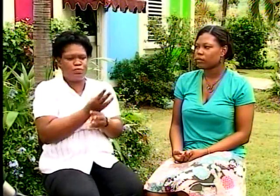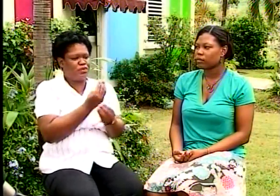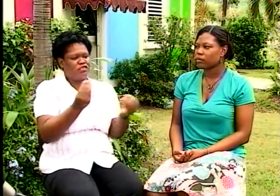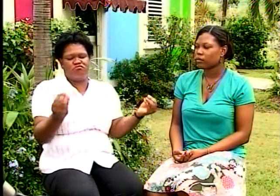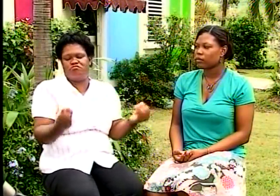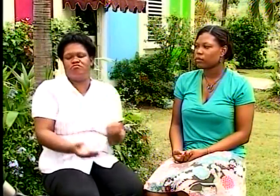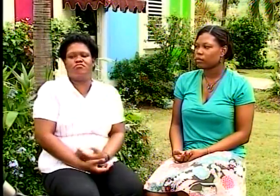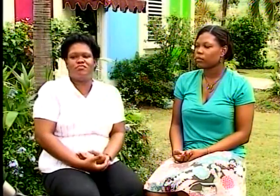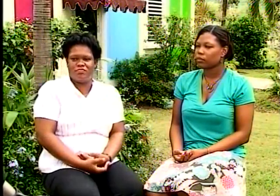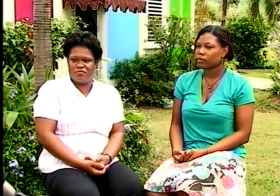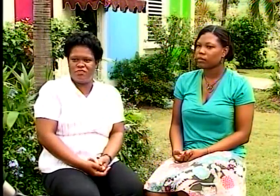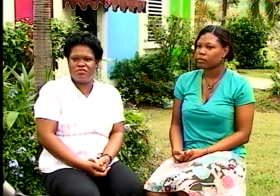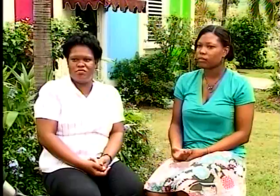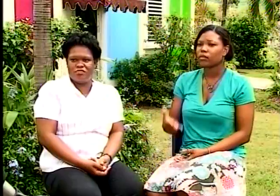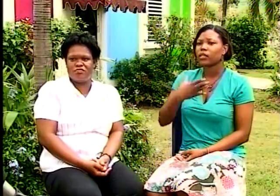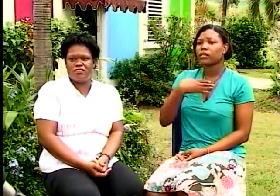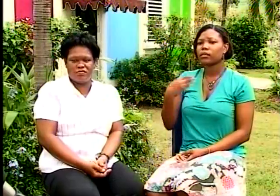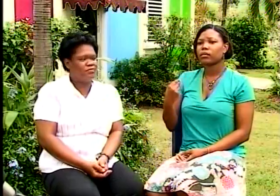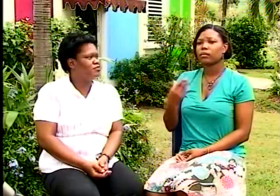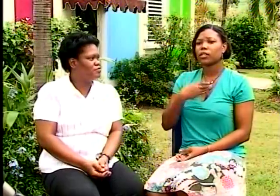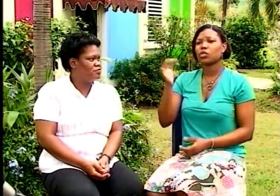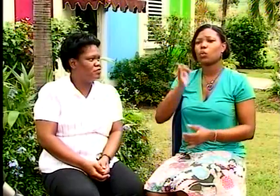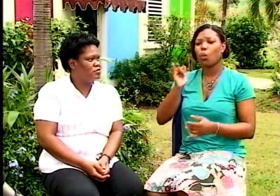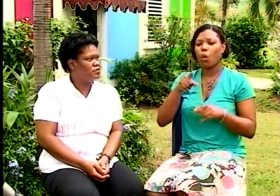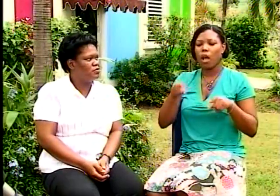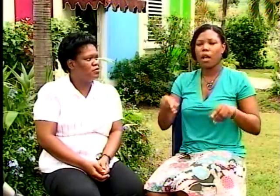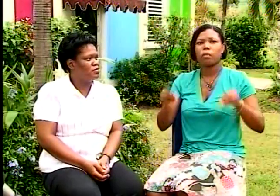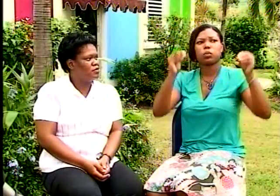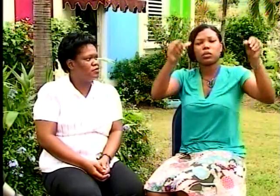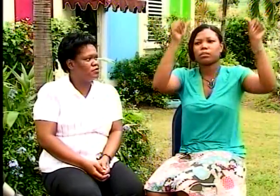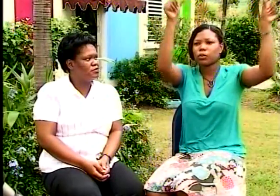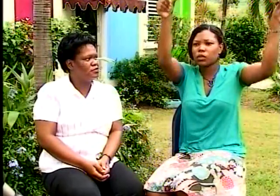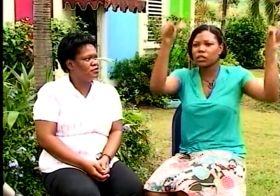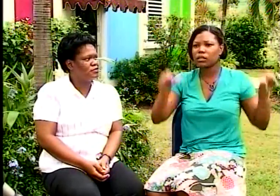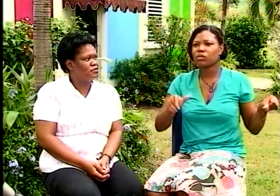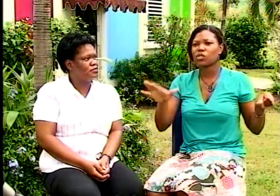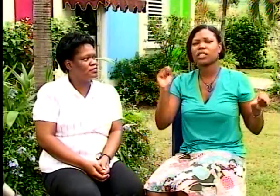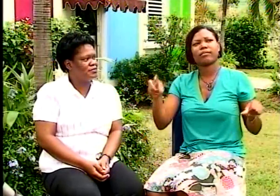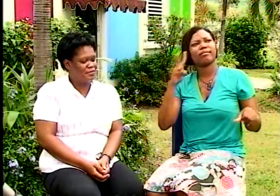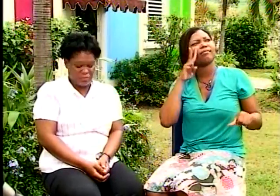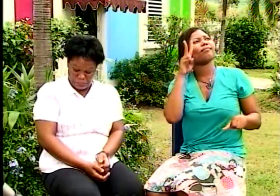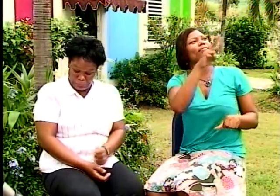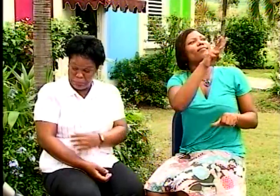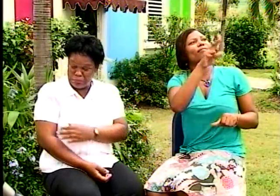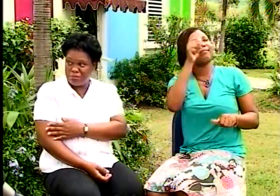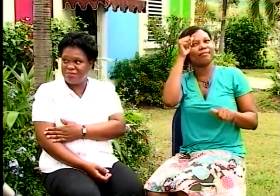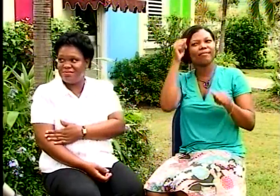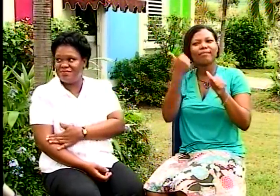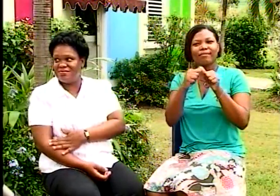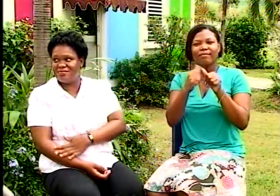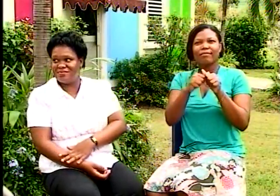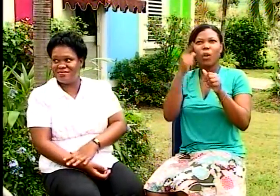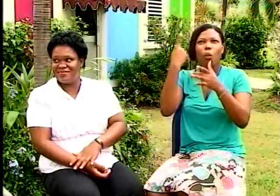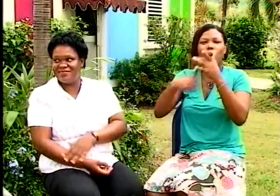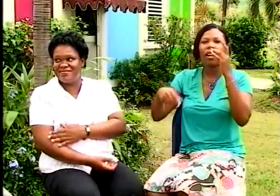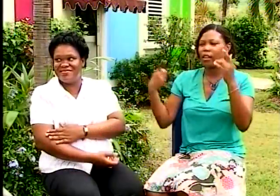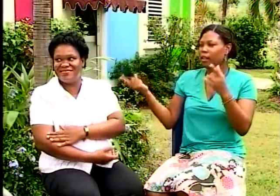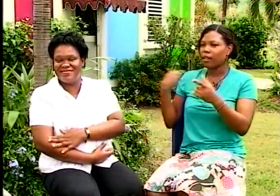They could use drawings and demonstrations. We also use the posters that they could see and could